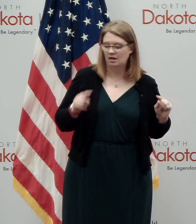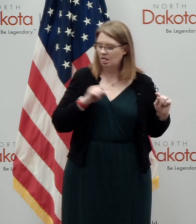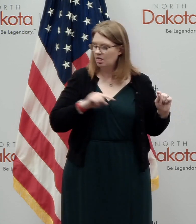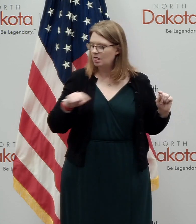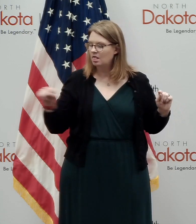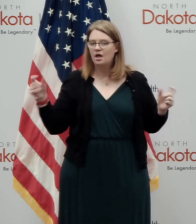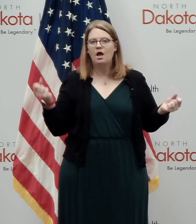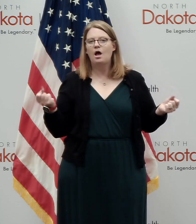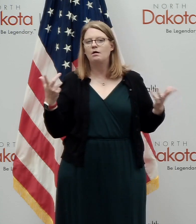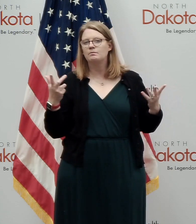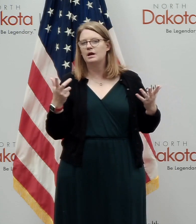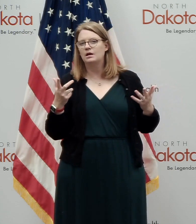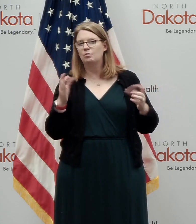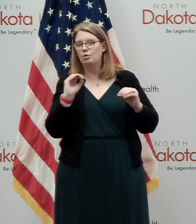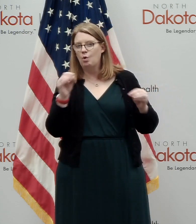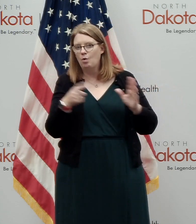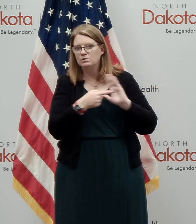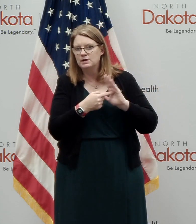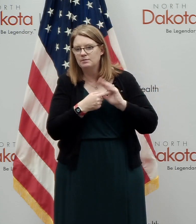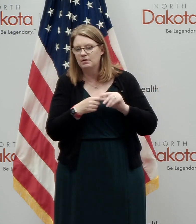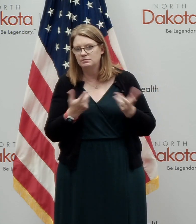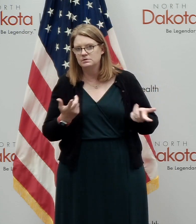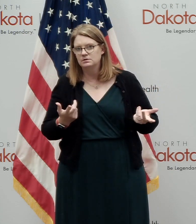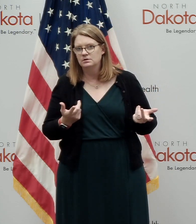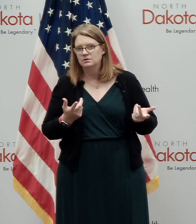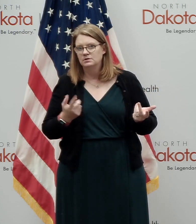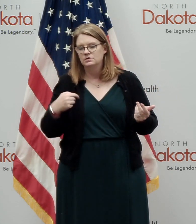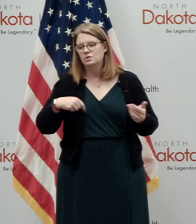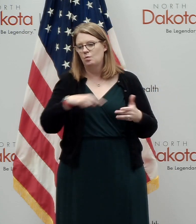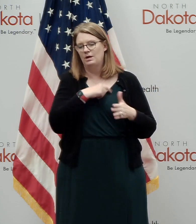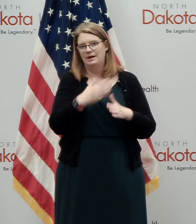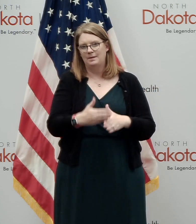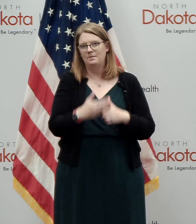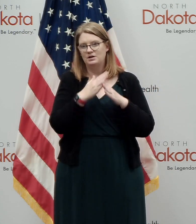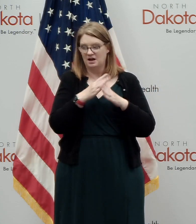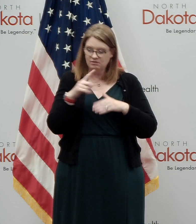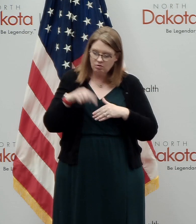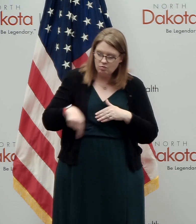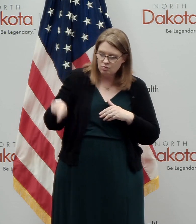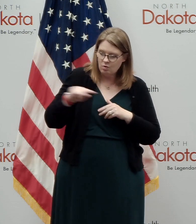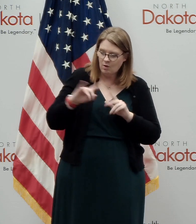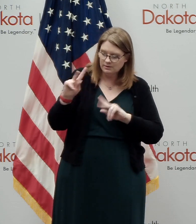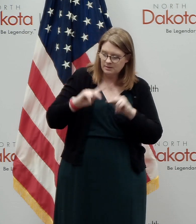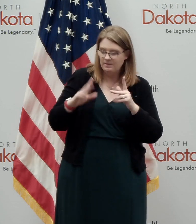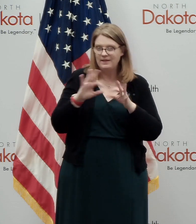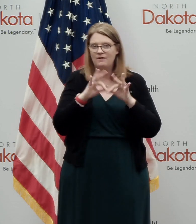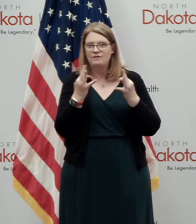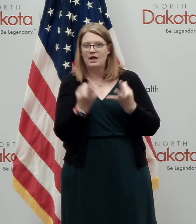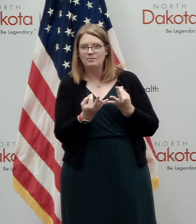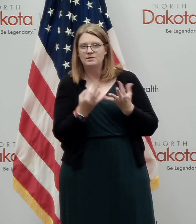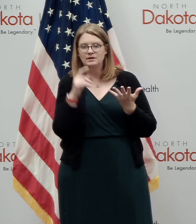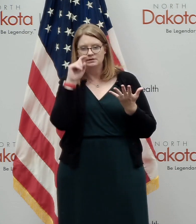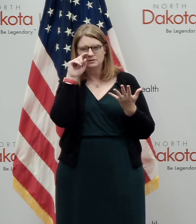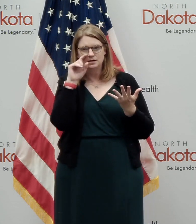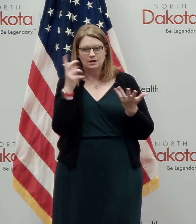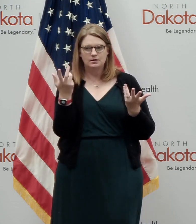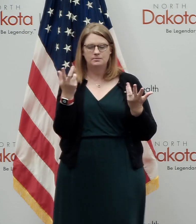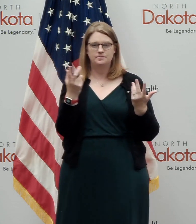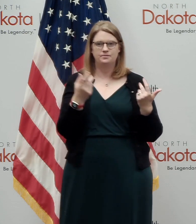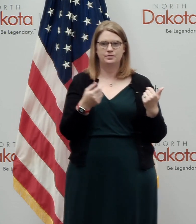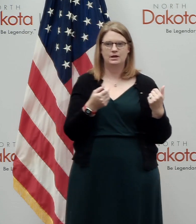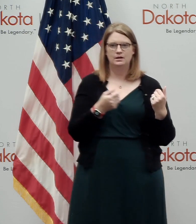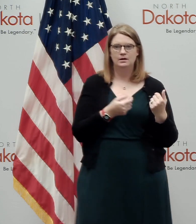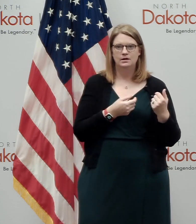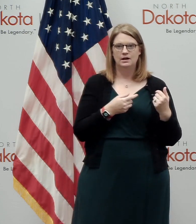asymptomatic, uh, spreaders so that we could help protect, uh, those in their families, those in the community and those around them. And,